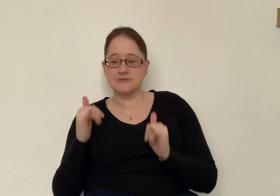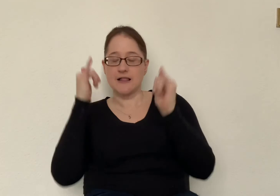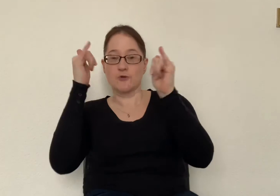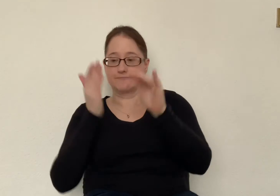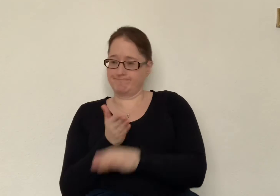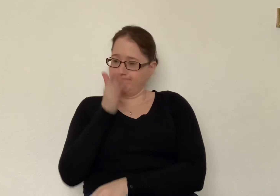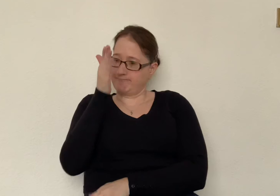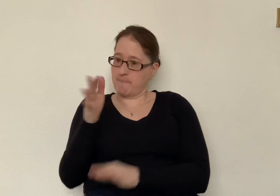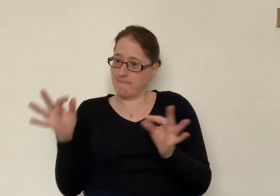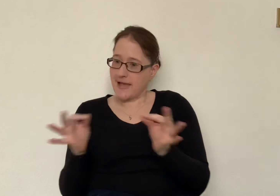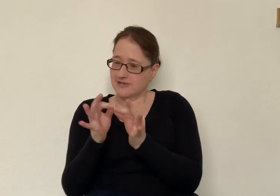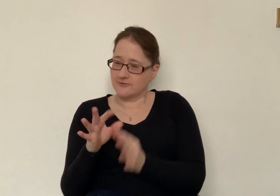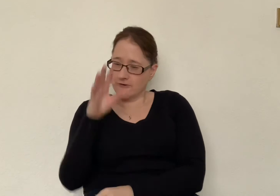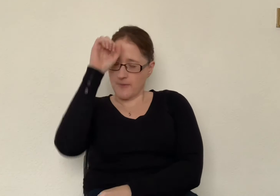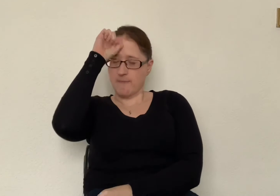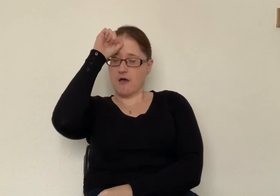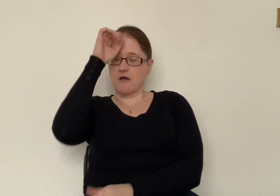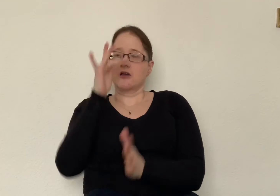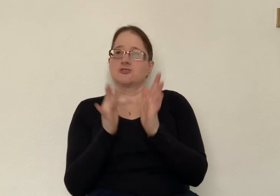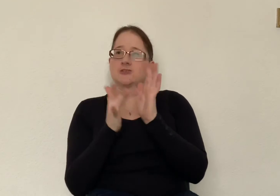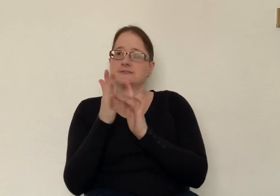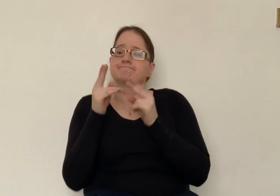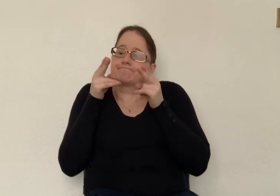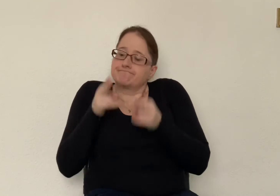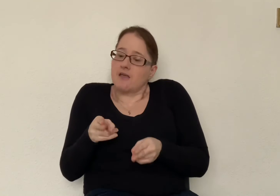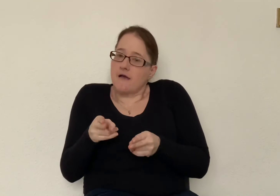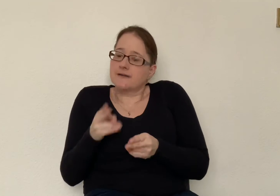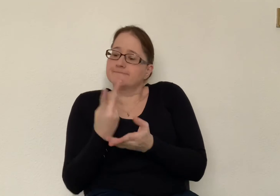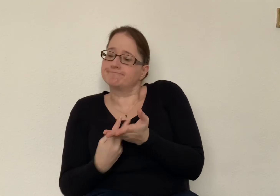to mass and remember that Jesus died and that he was resurrected